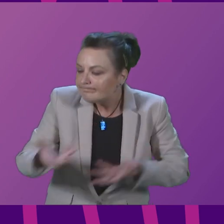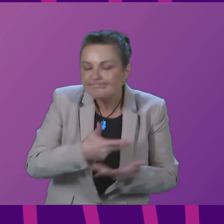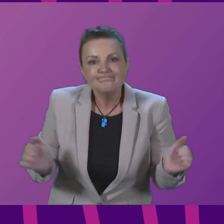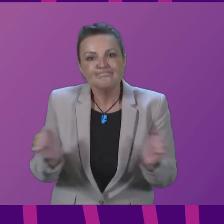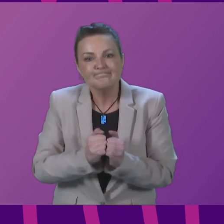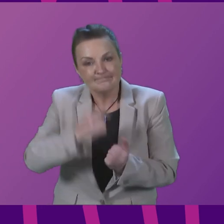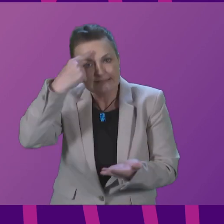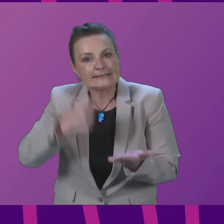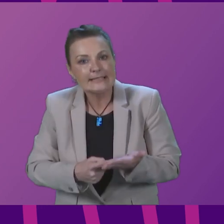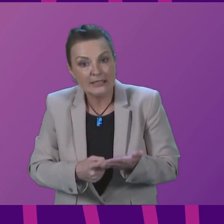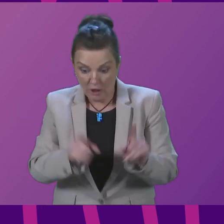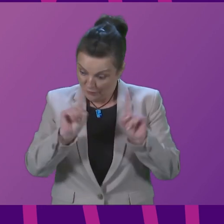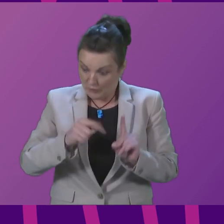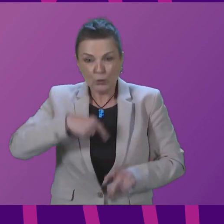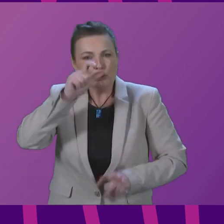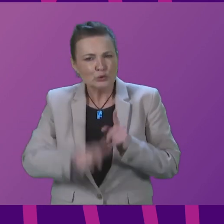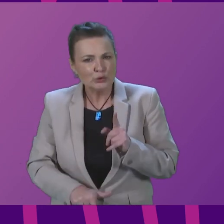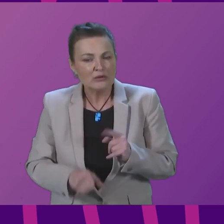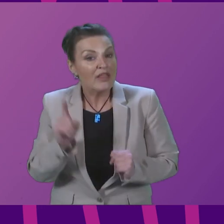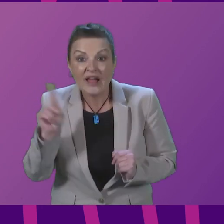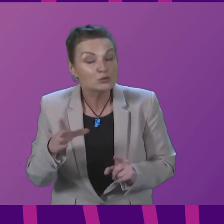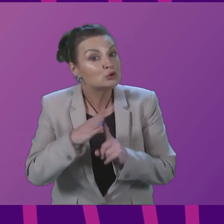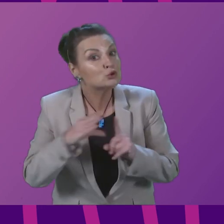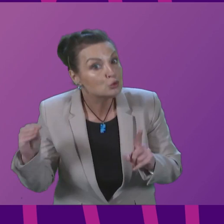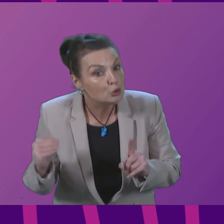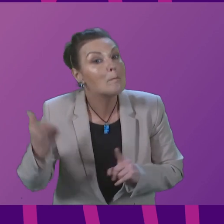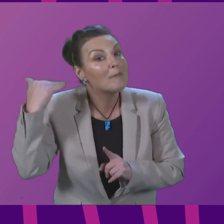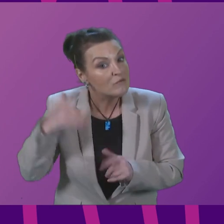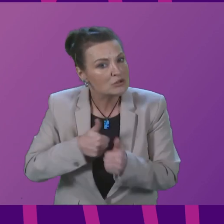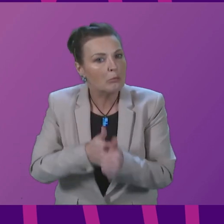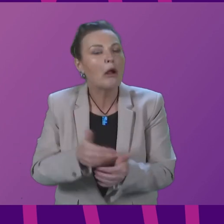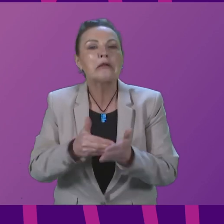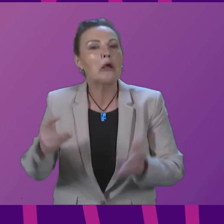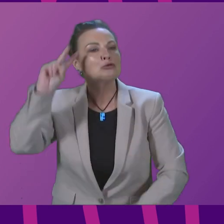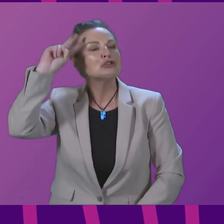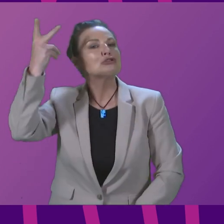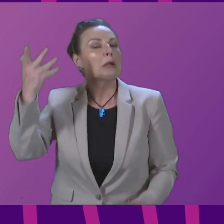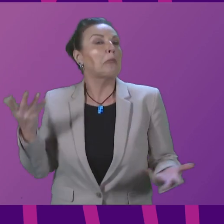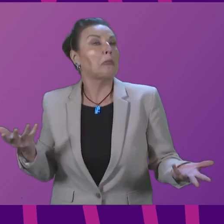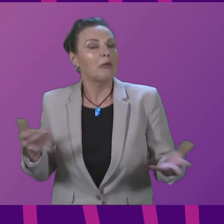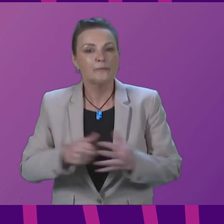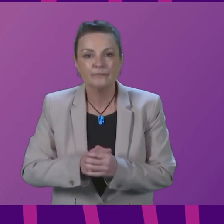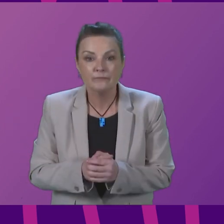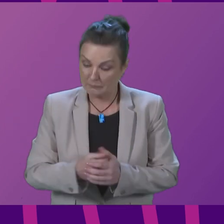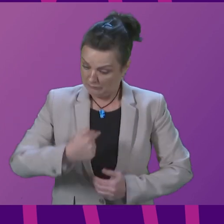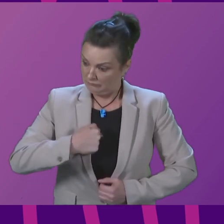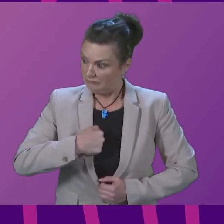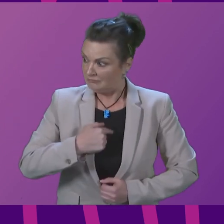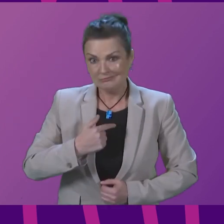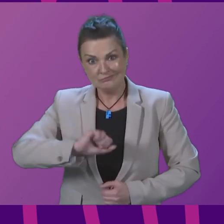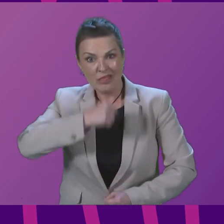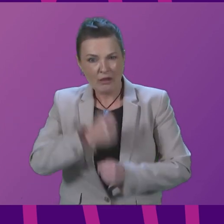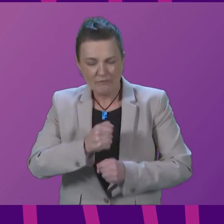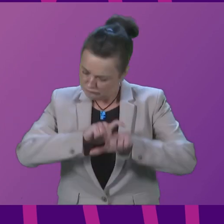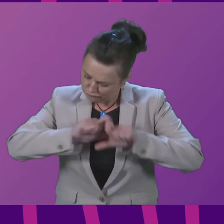And that is what we are doing. It's what the Conservatives used to support, but clearly now don't. But we as a government continue